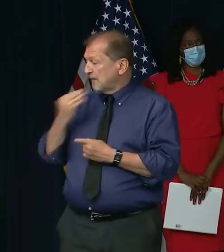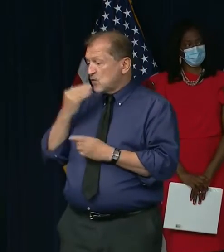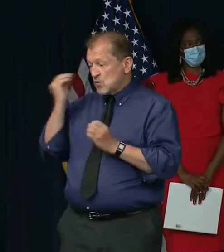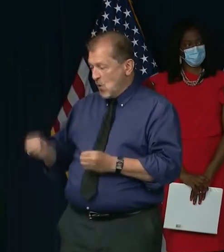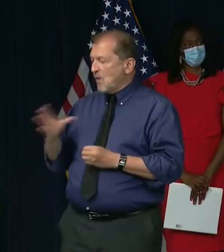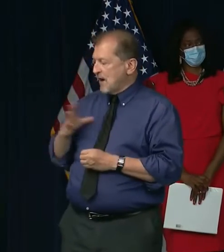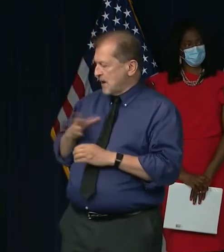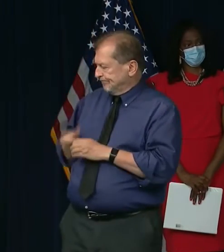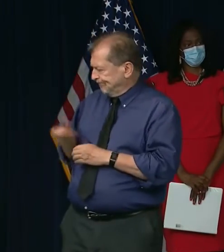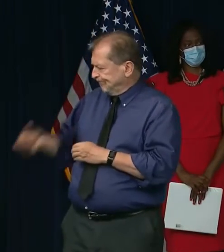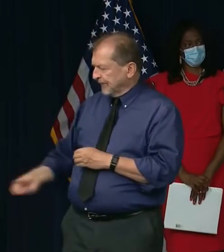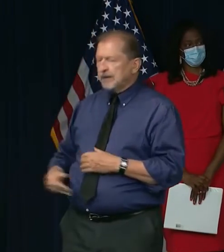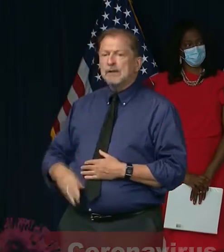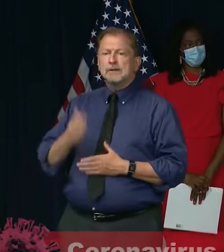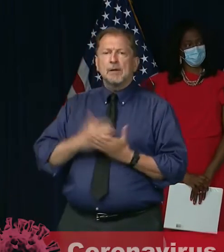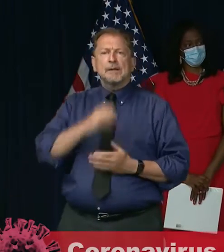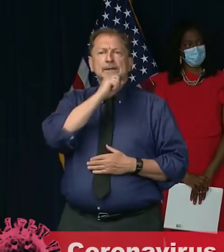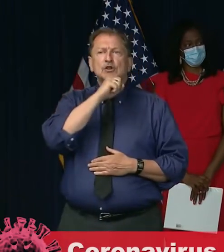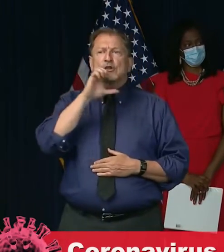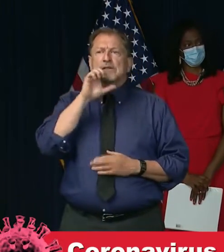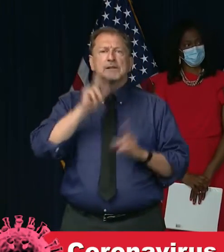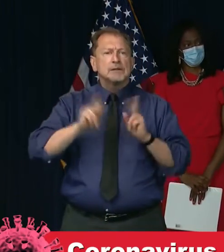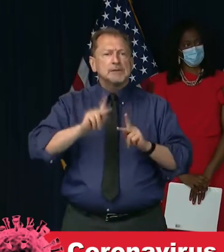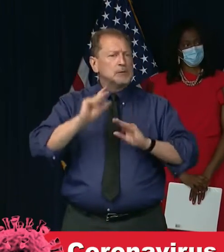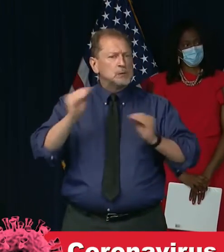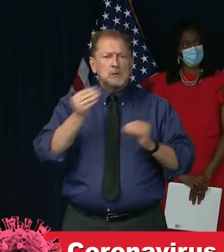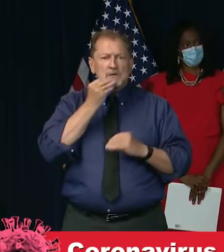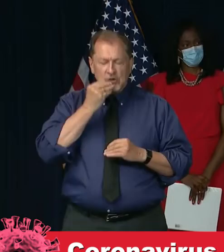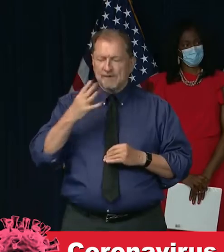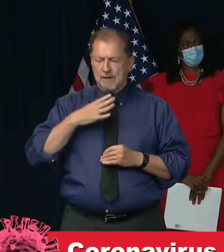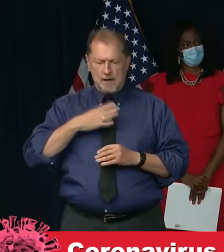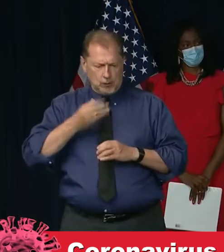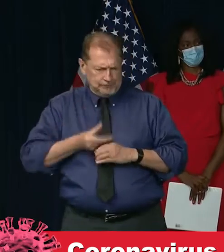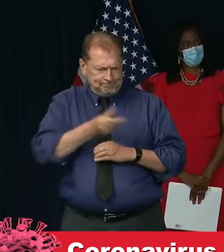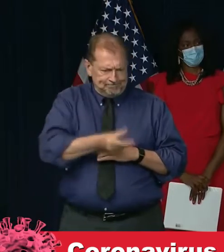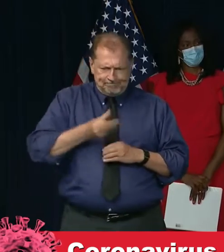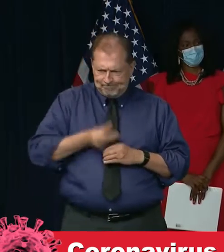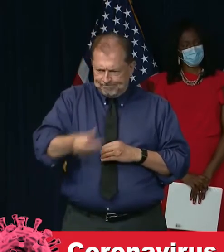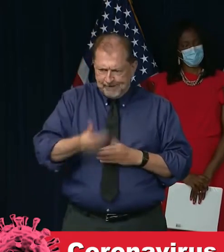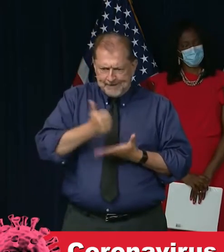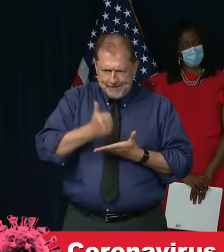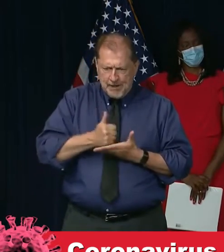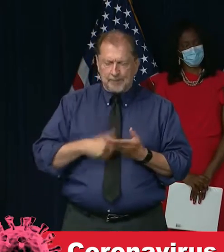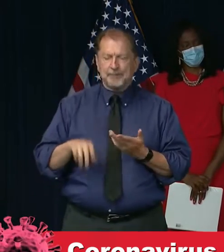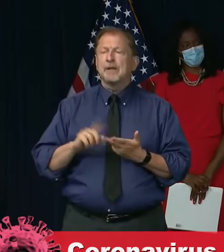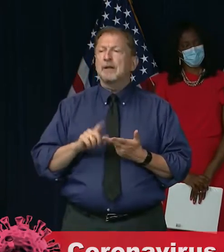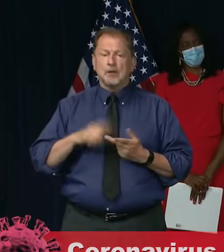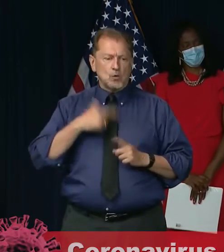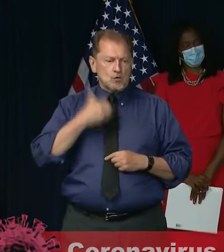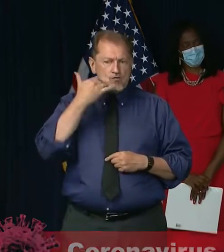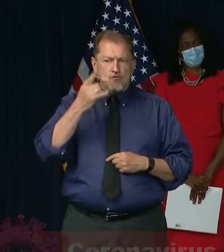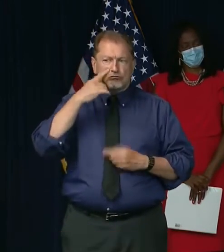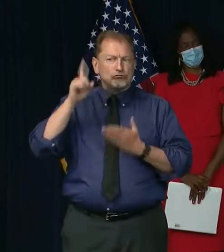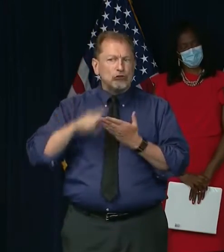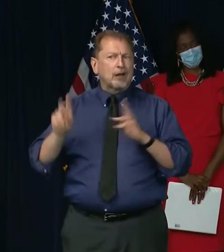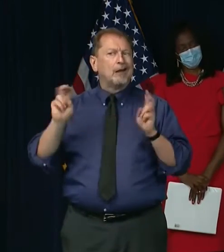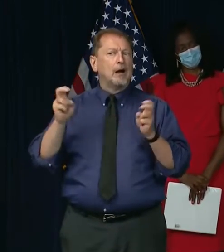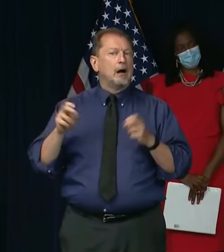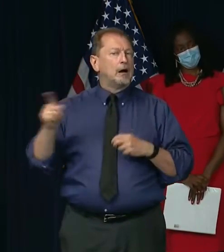to seniors and other vulnerable populations in the community. We do outbound calls and wellness checks,